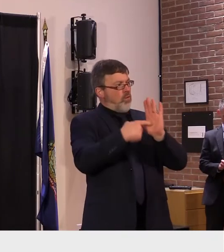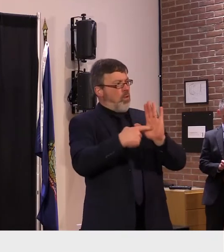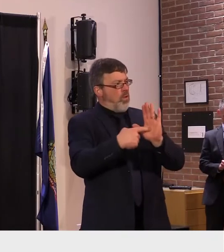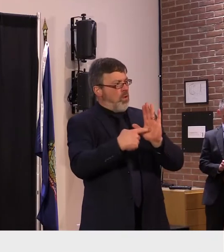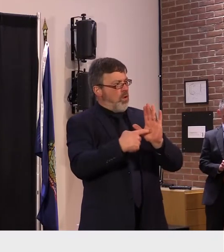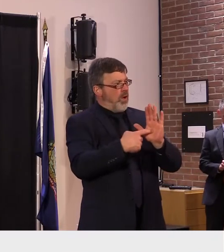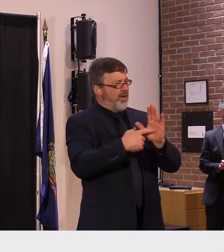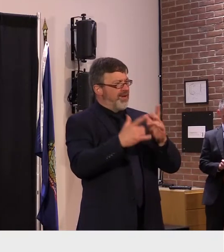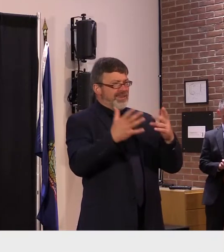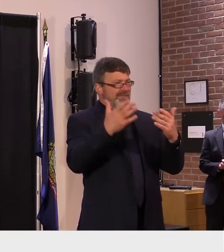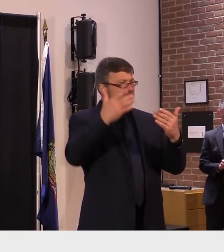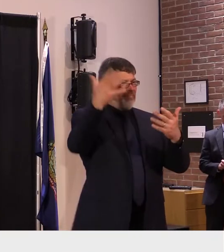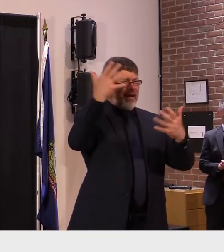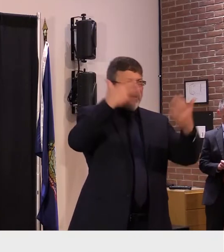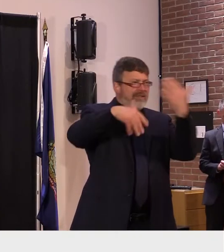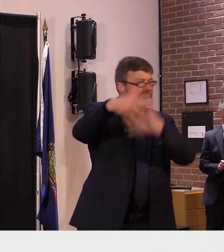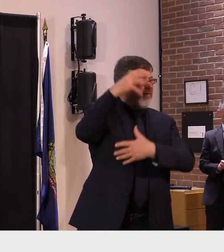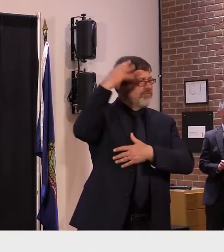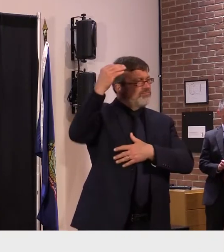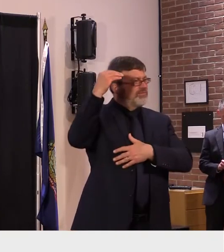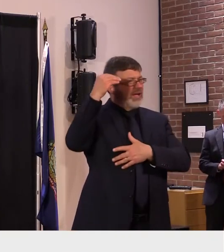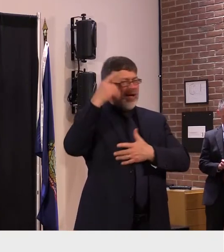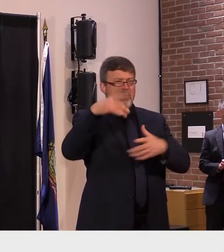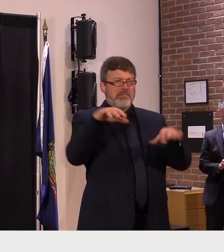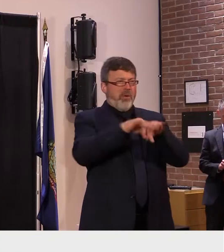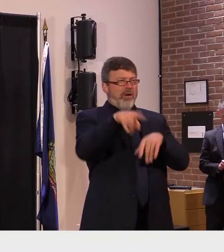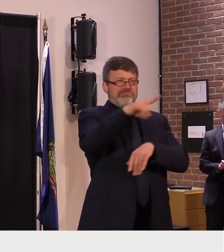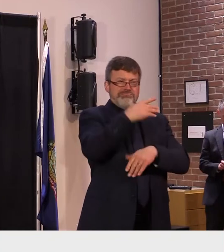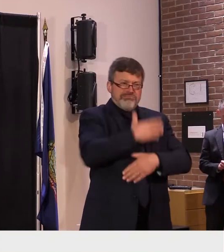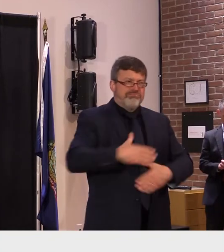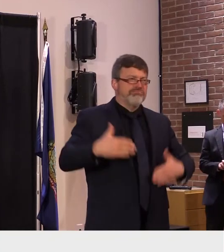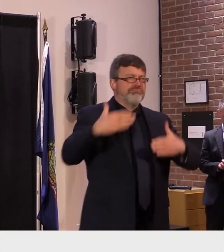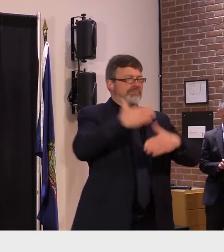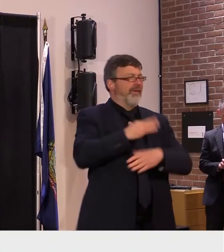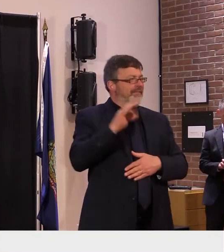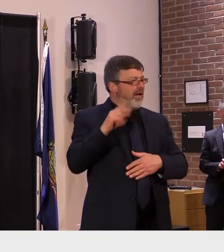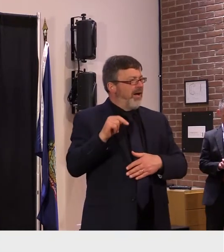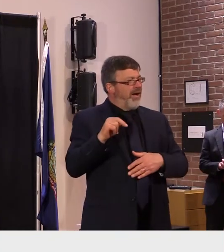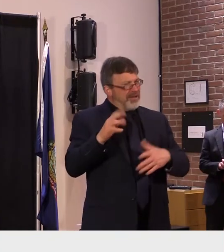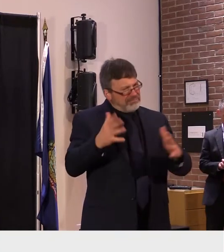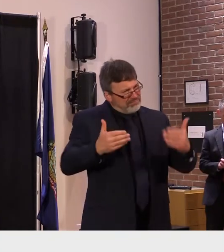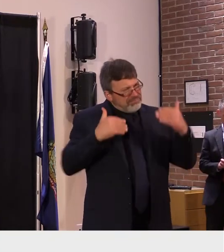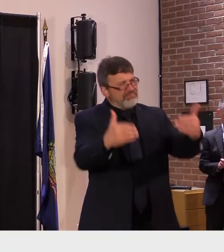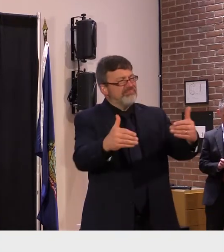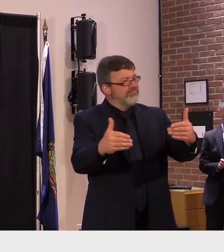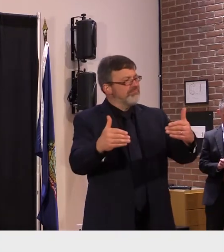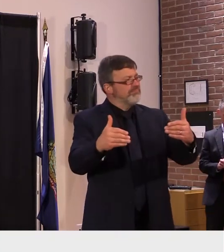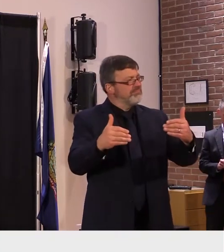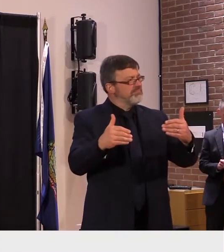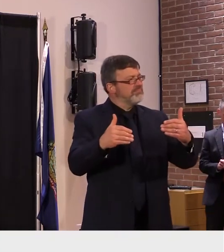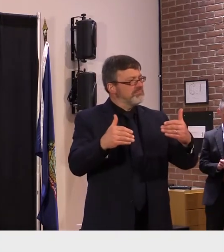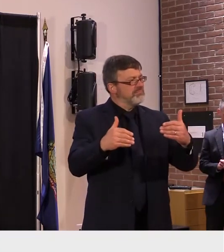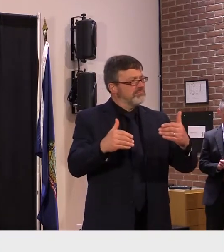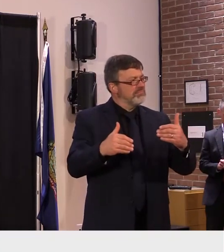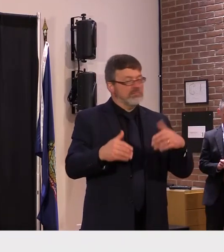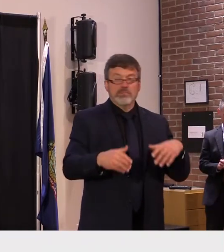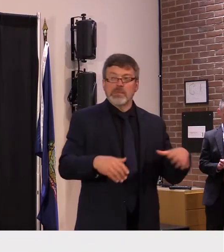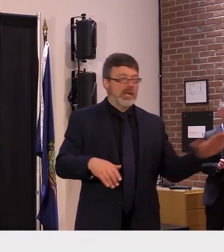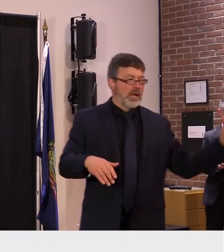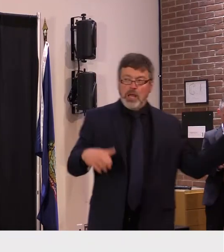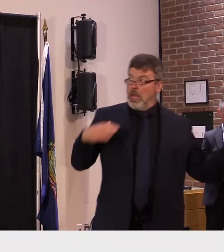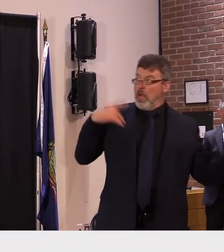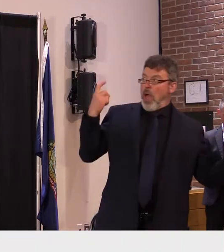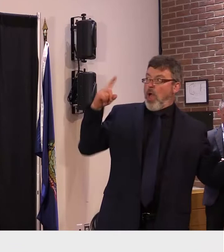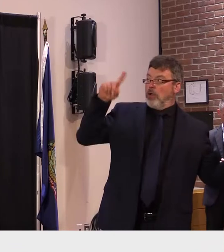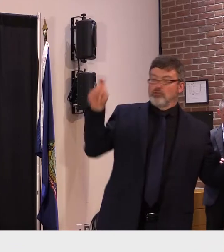do things um and interact with one another wonderful and to keep you in the hot seat for just one more question you did